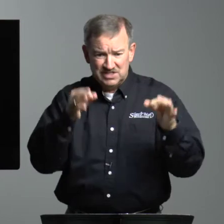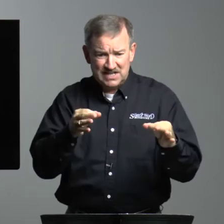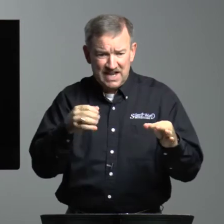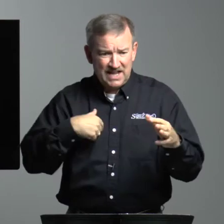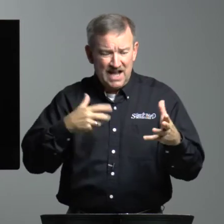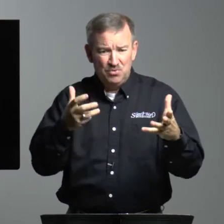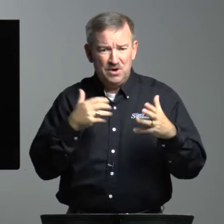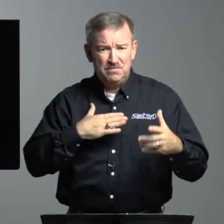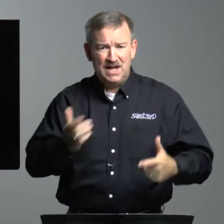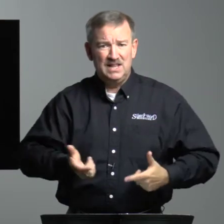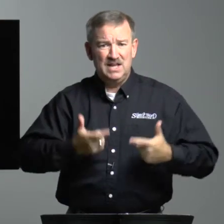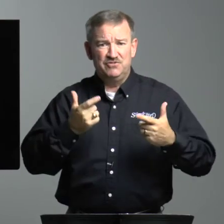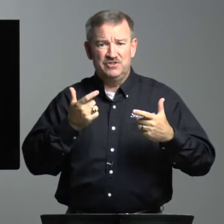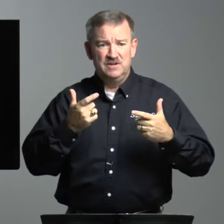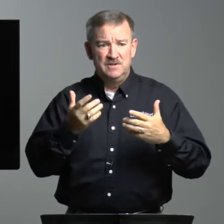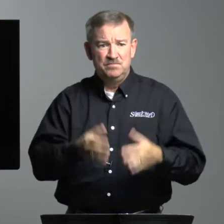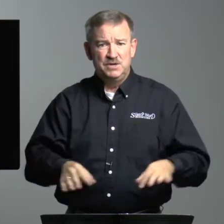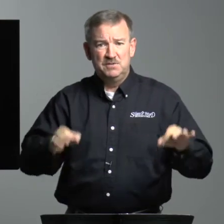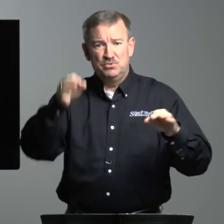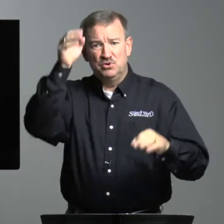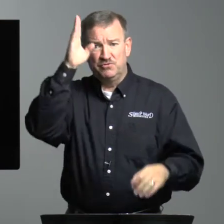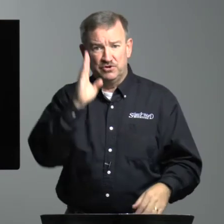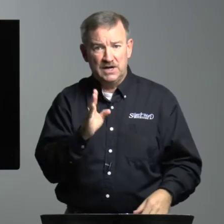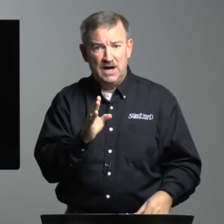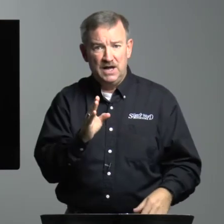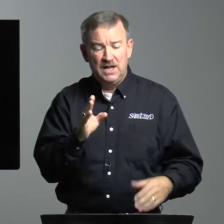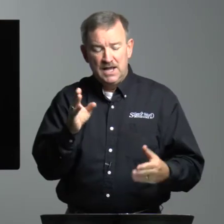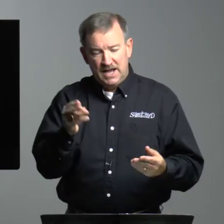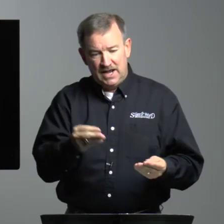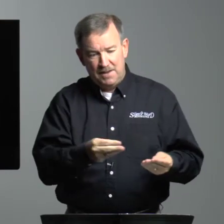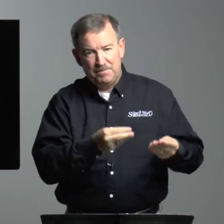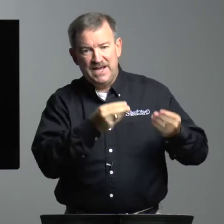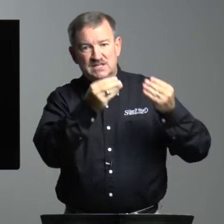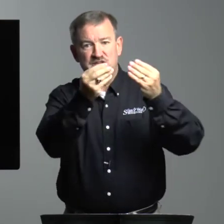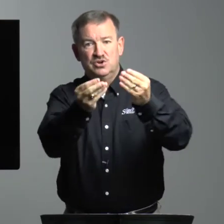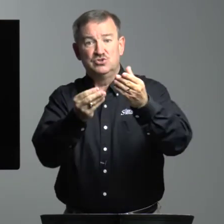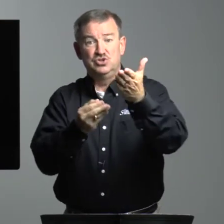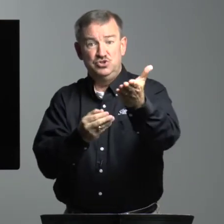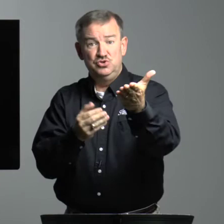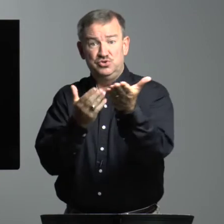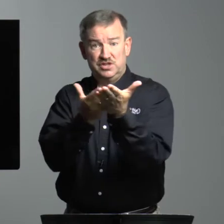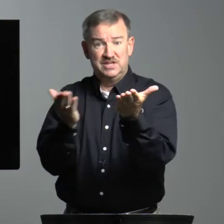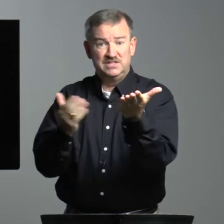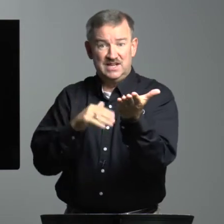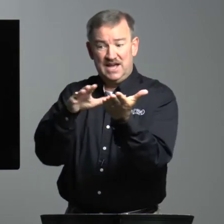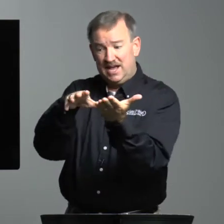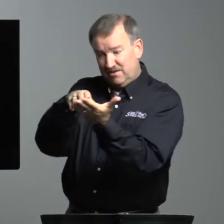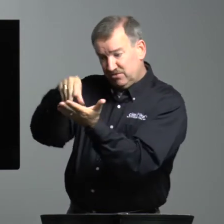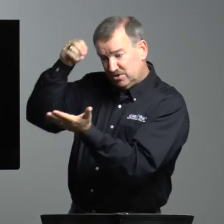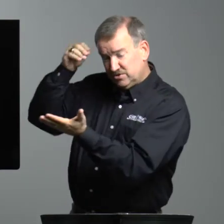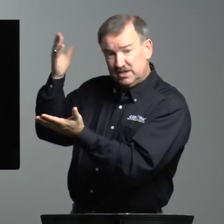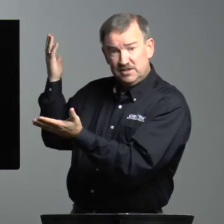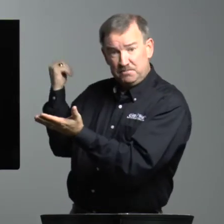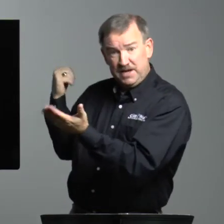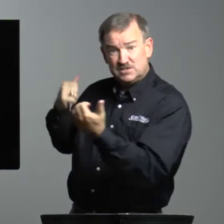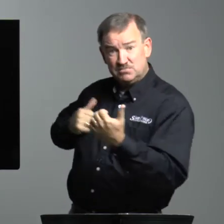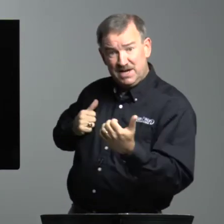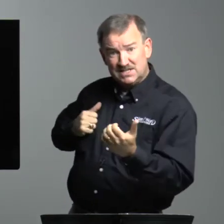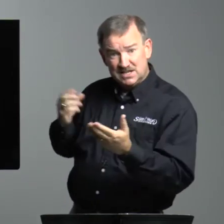deciding, I want my life to be important for God. And I'm passing on to you the things that I have learned in the past myself,